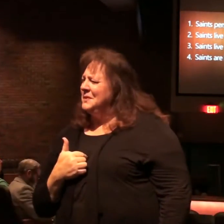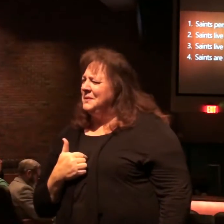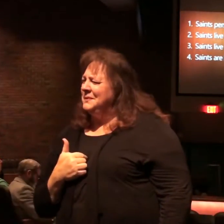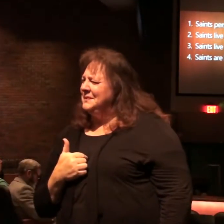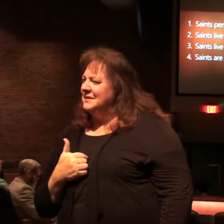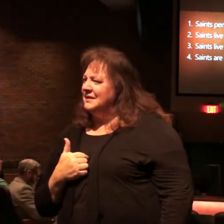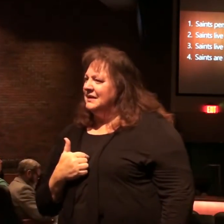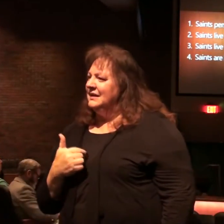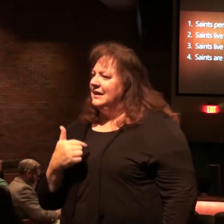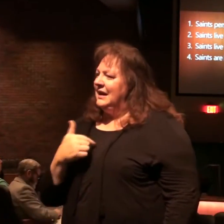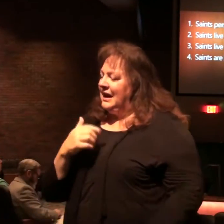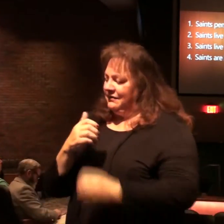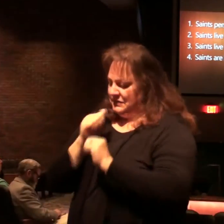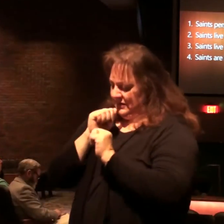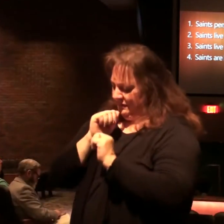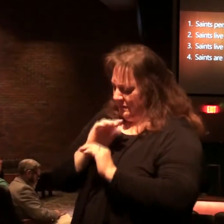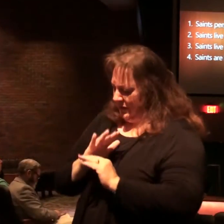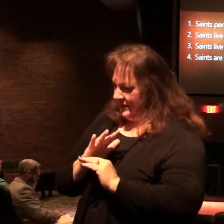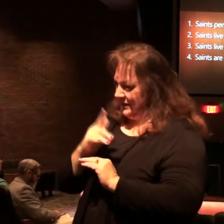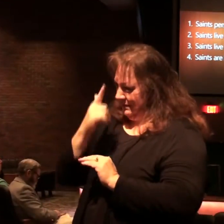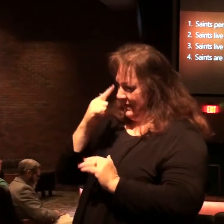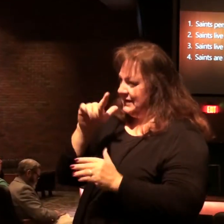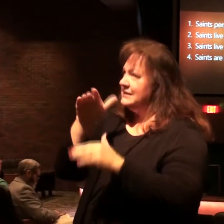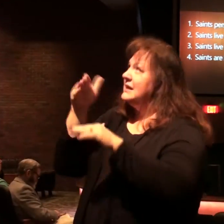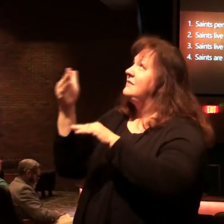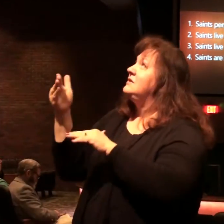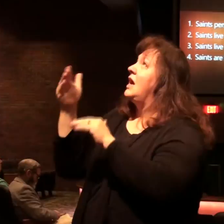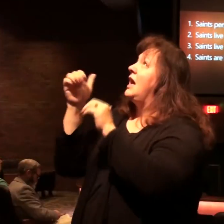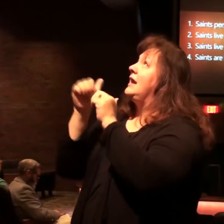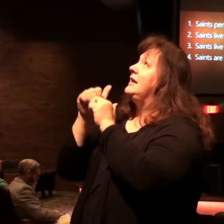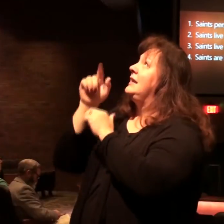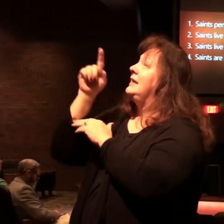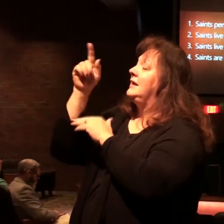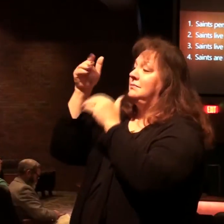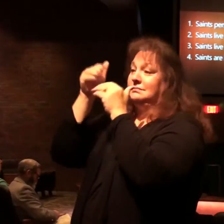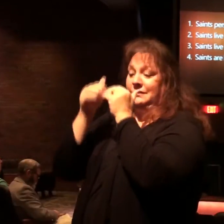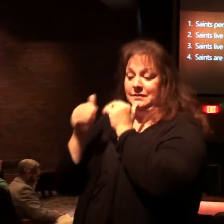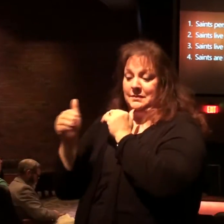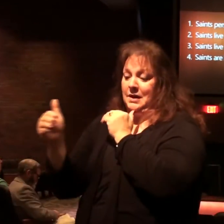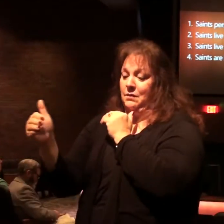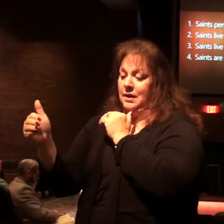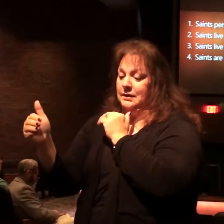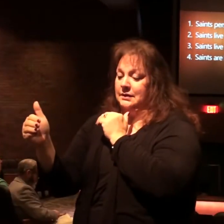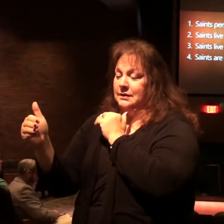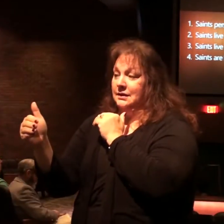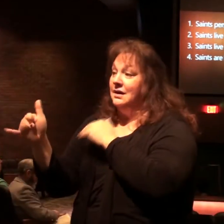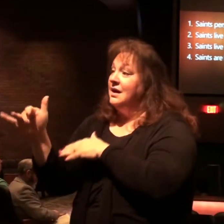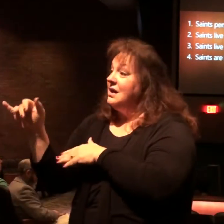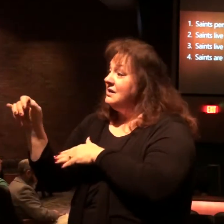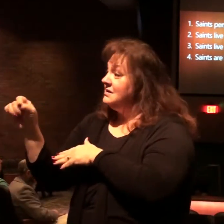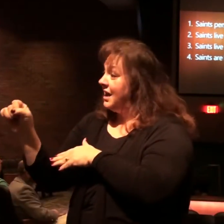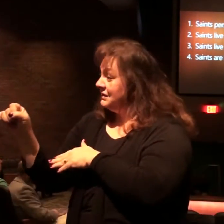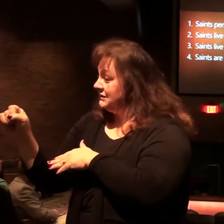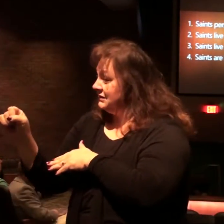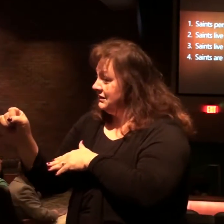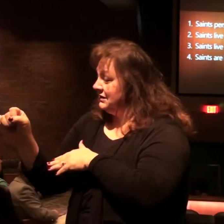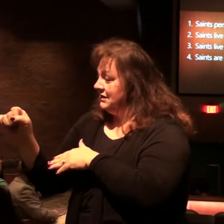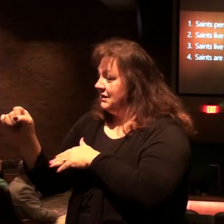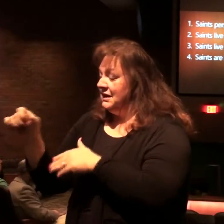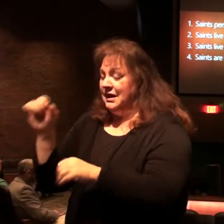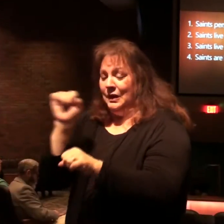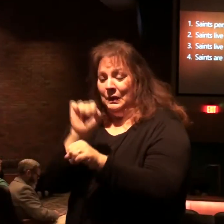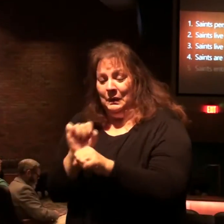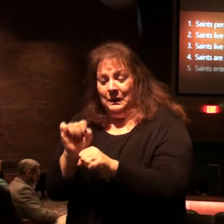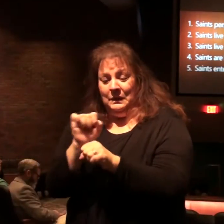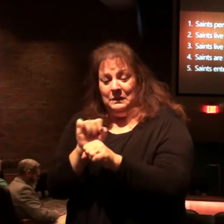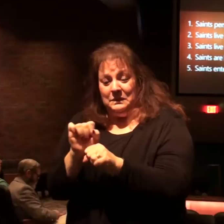So, blessed are the dead who die in the Lord from now on. Yes, that they may rest from their